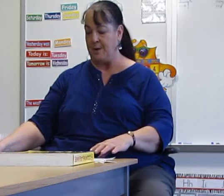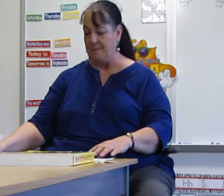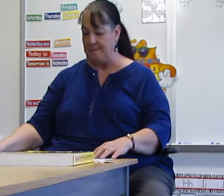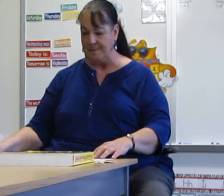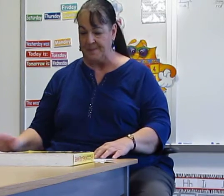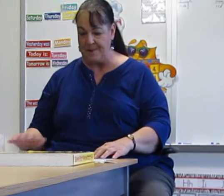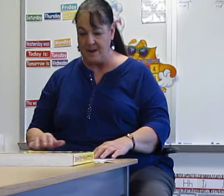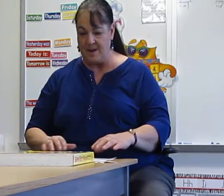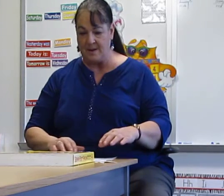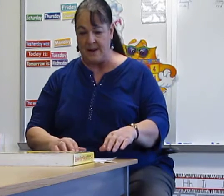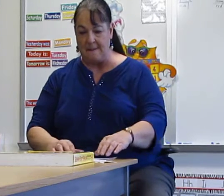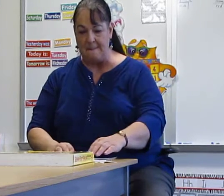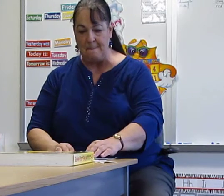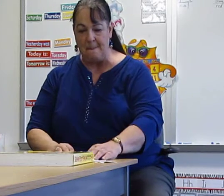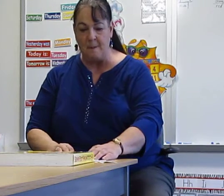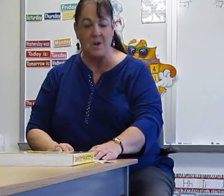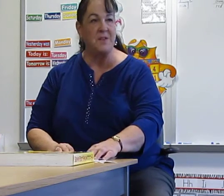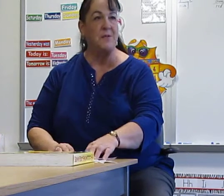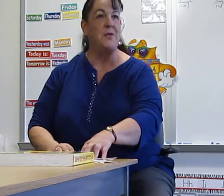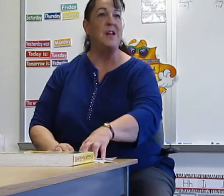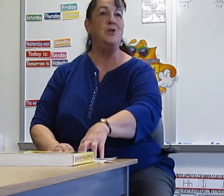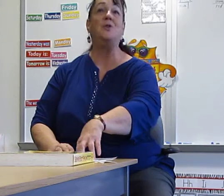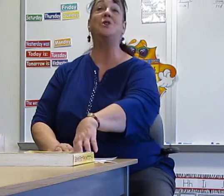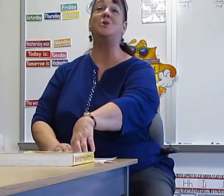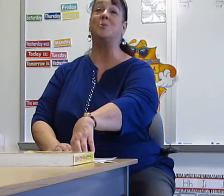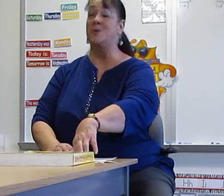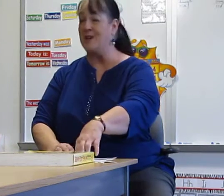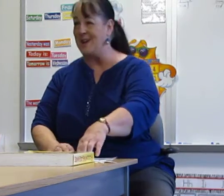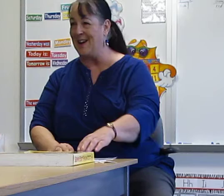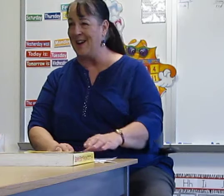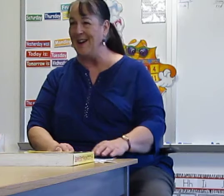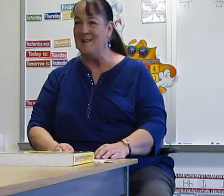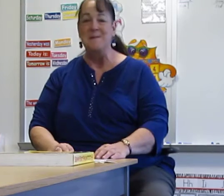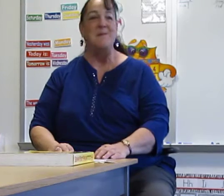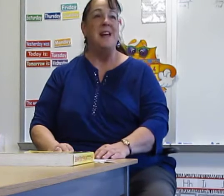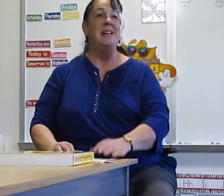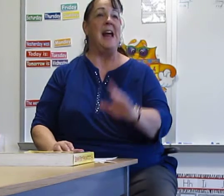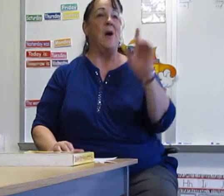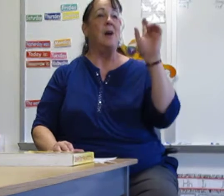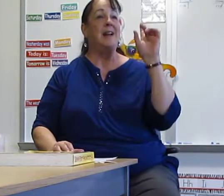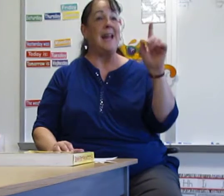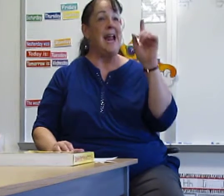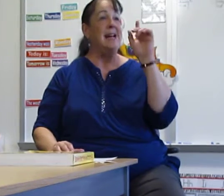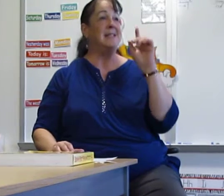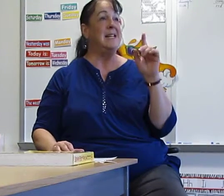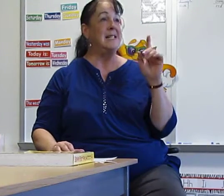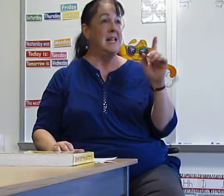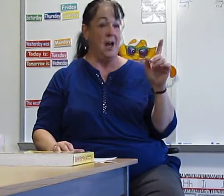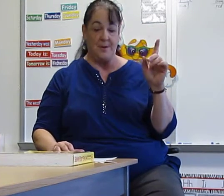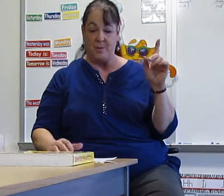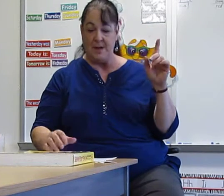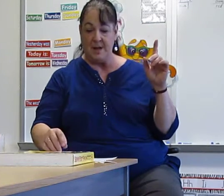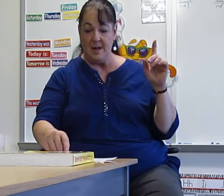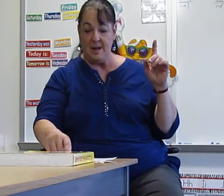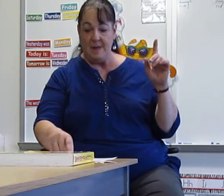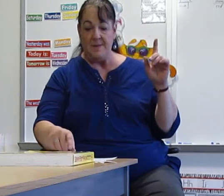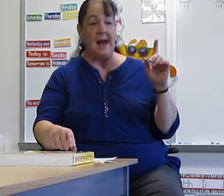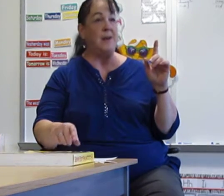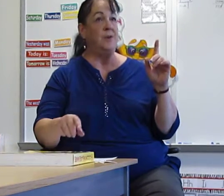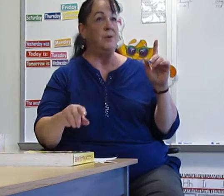do. Okay. One of the few things you can choose. Now, can't is the other one that you